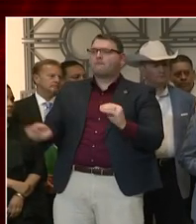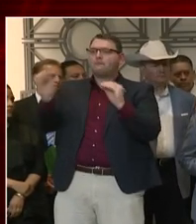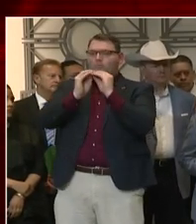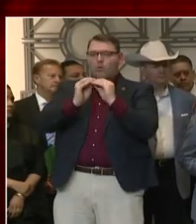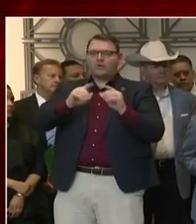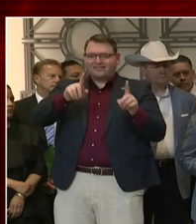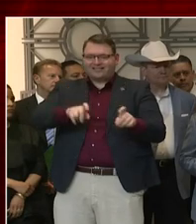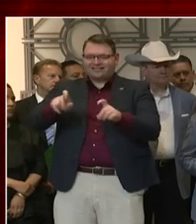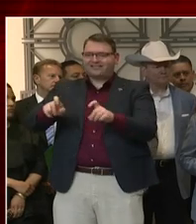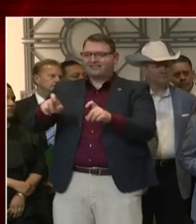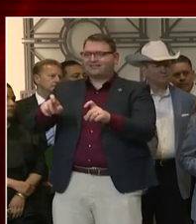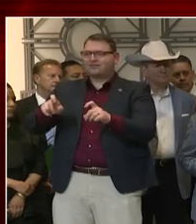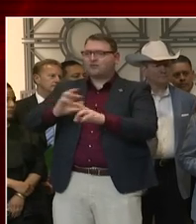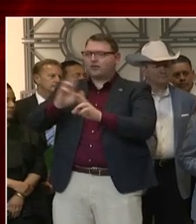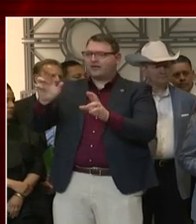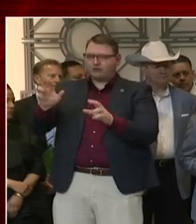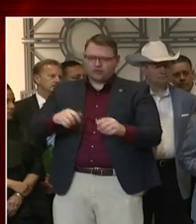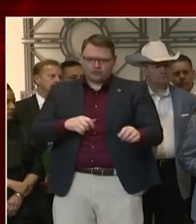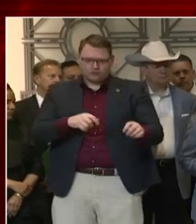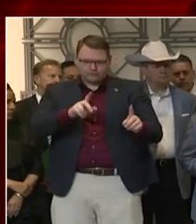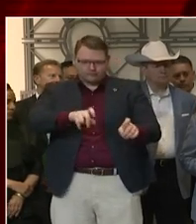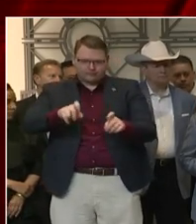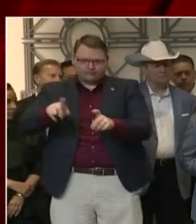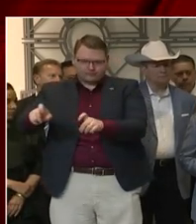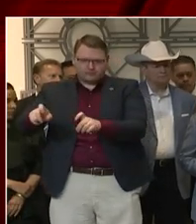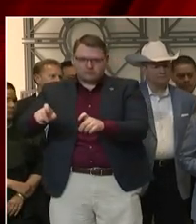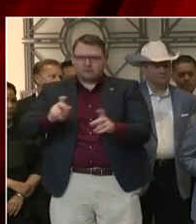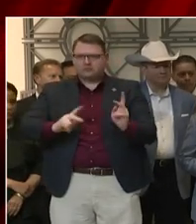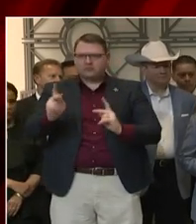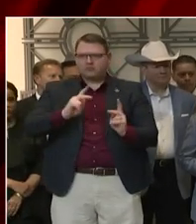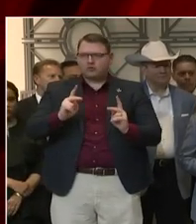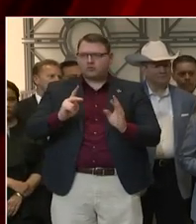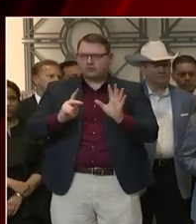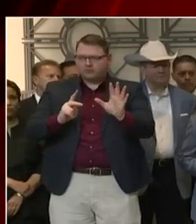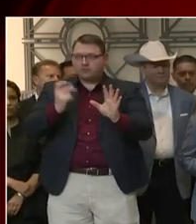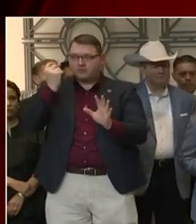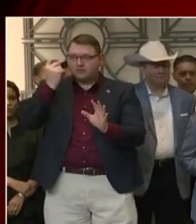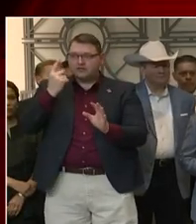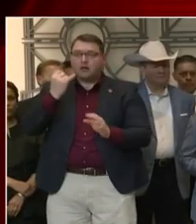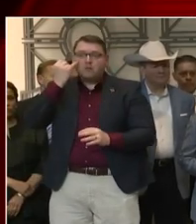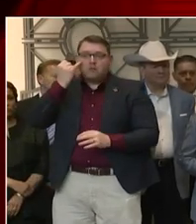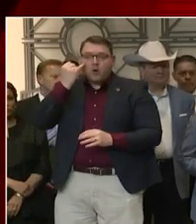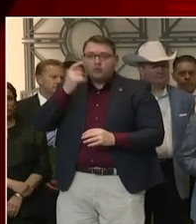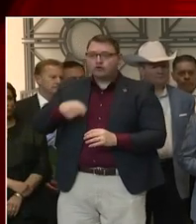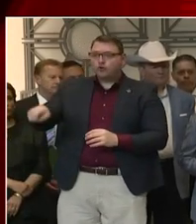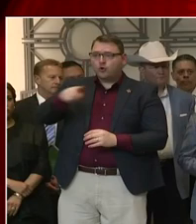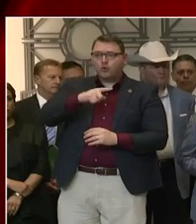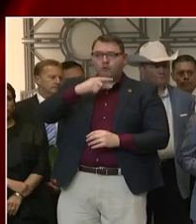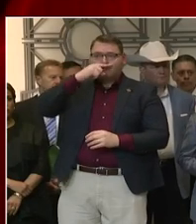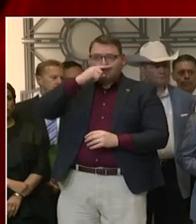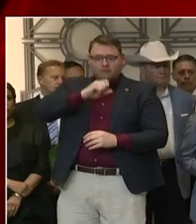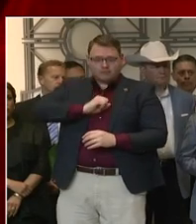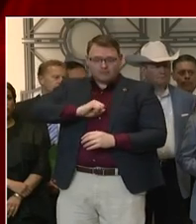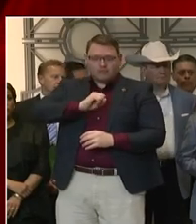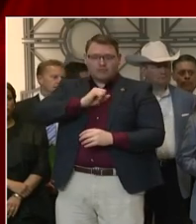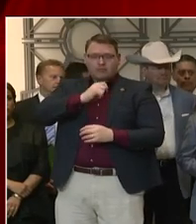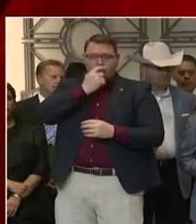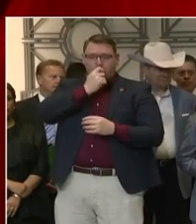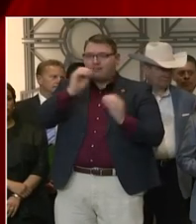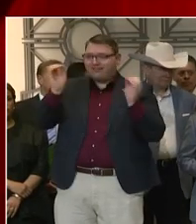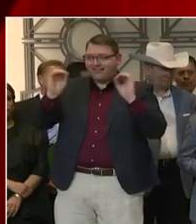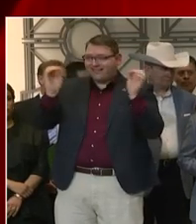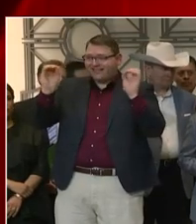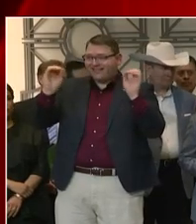understand is if you are not having symptoms, you do not need to be tested. And this is important to understand. If somebody,